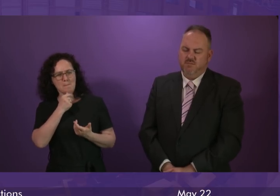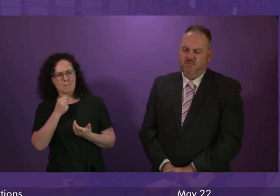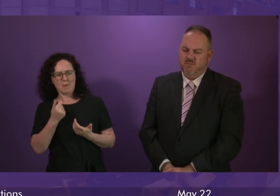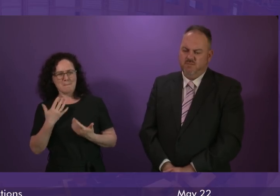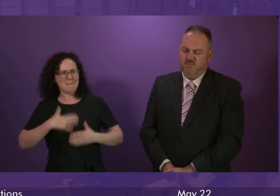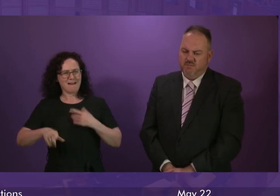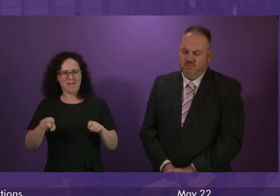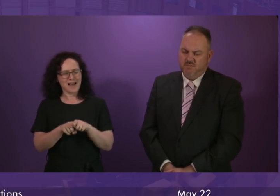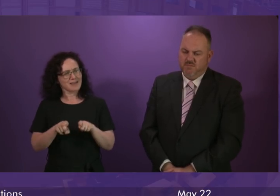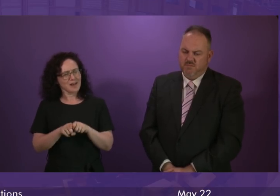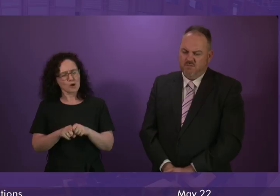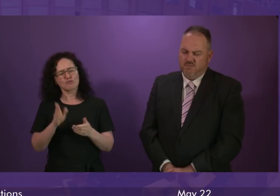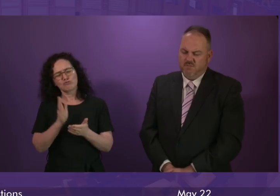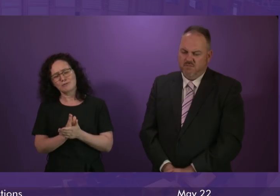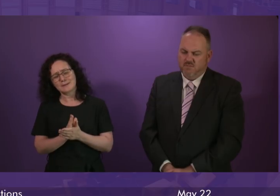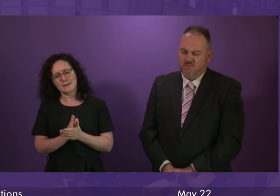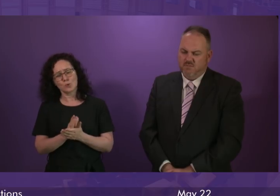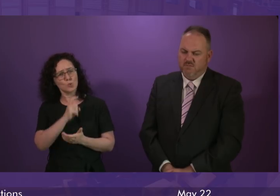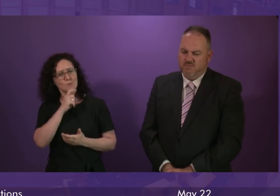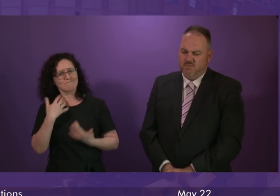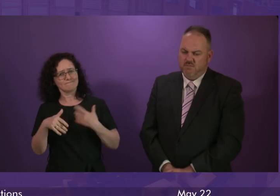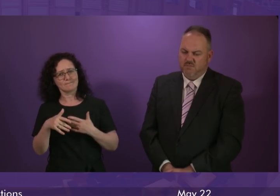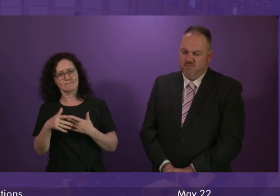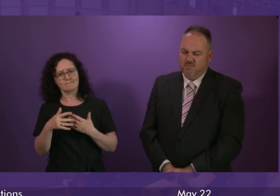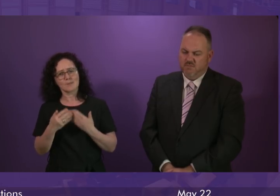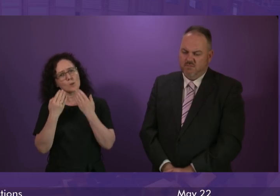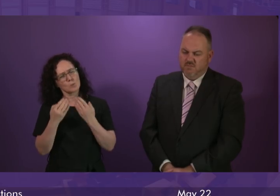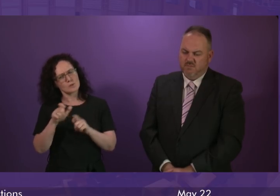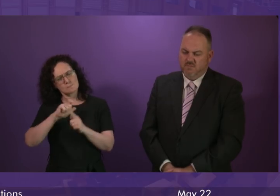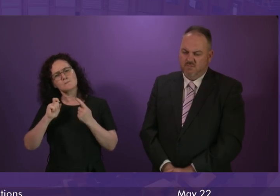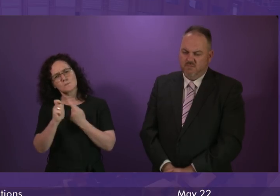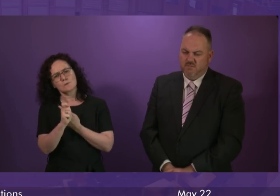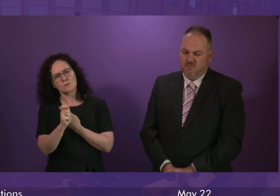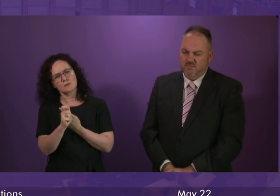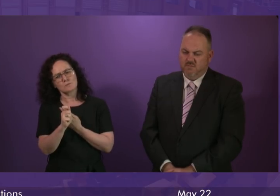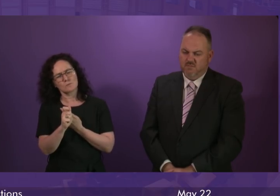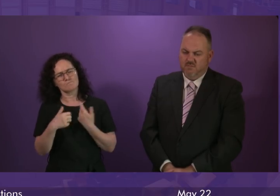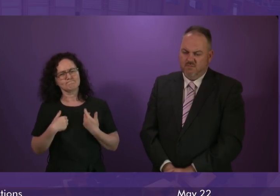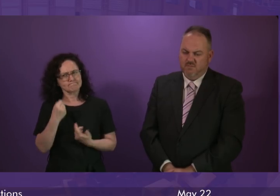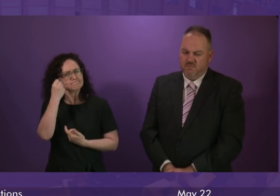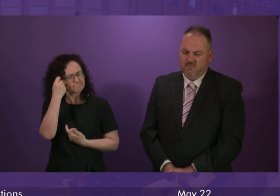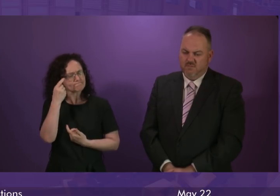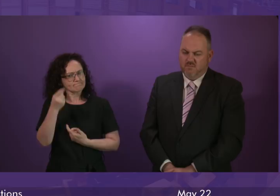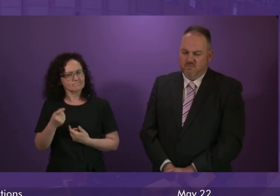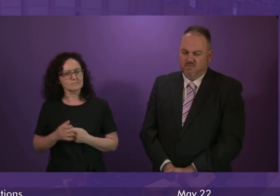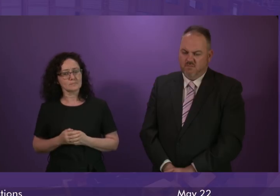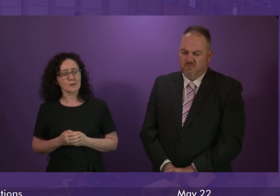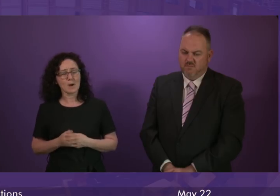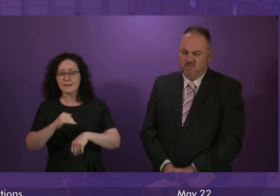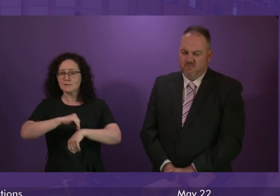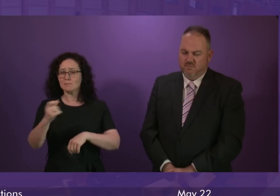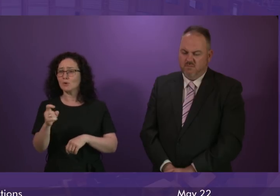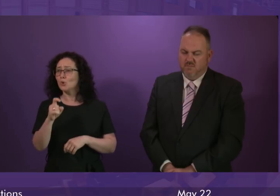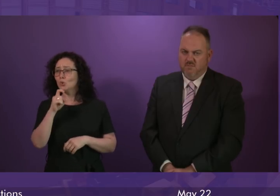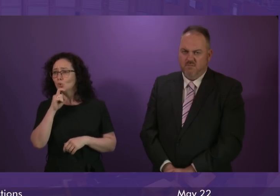of any attack or threat against any of their mosques and that applies of course to anybody of any